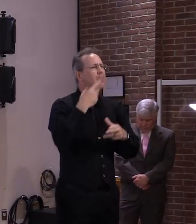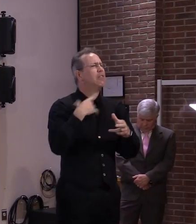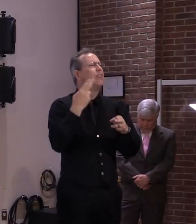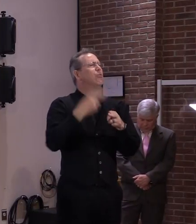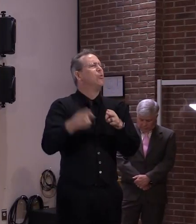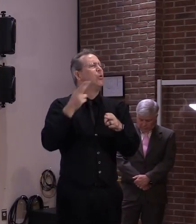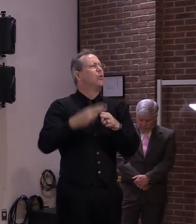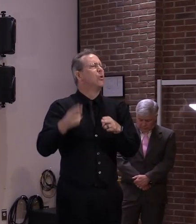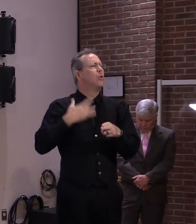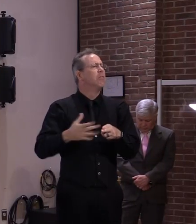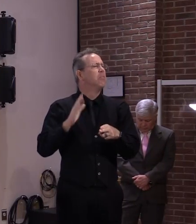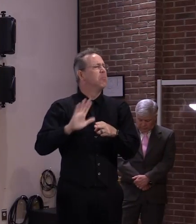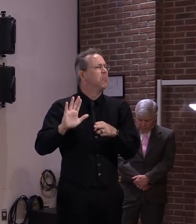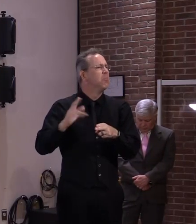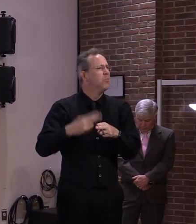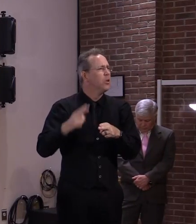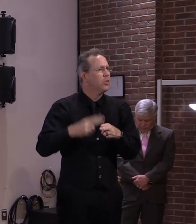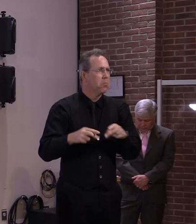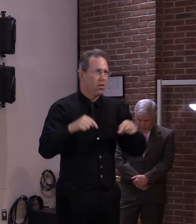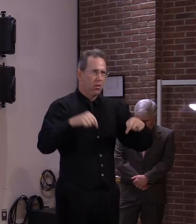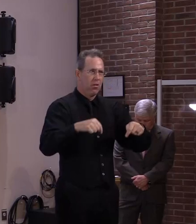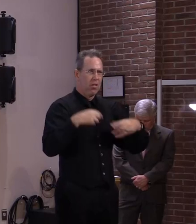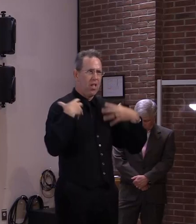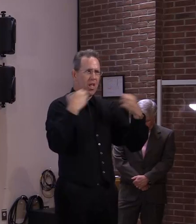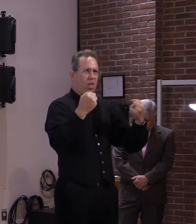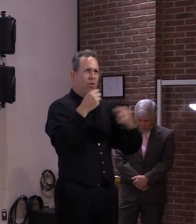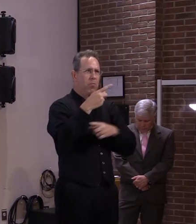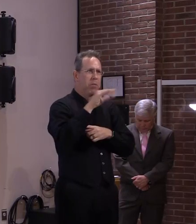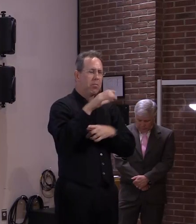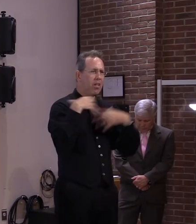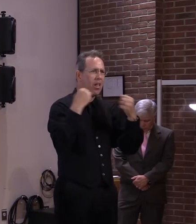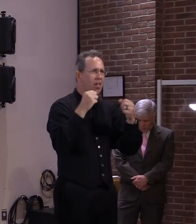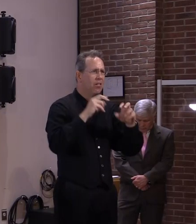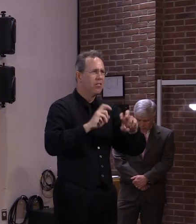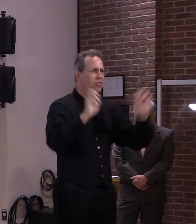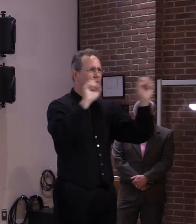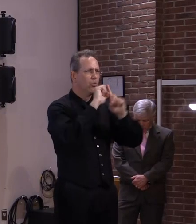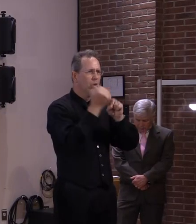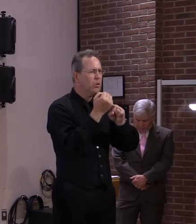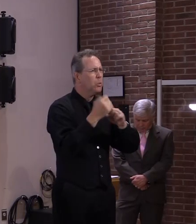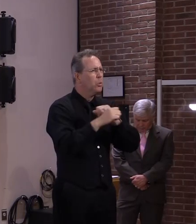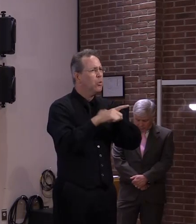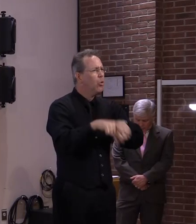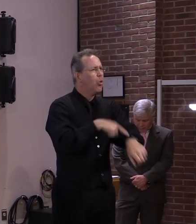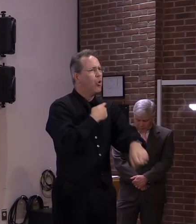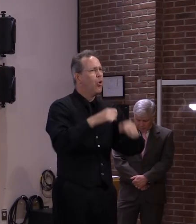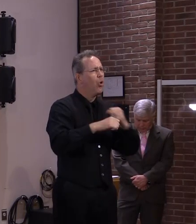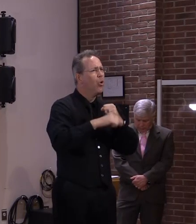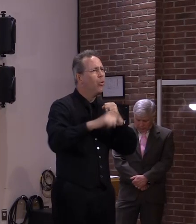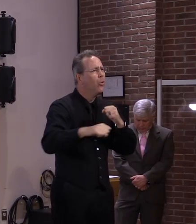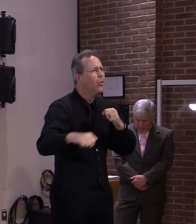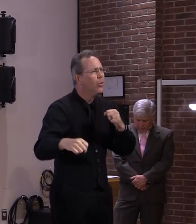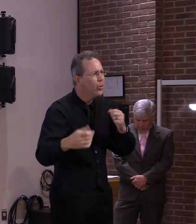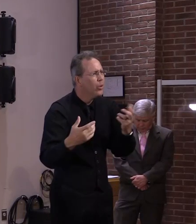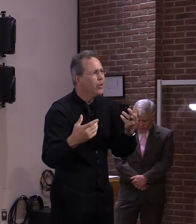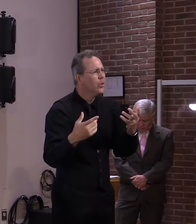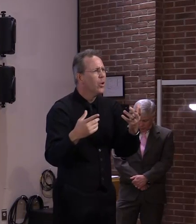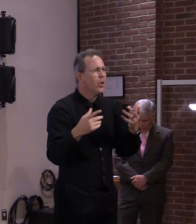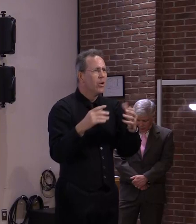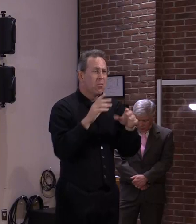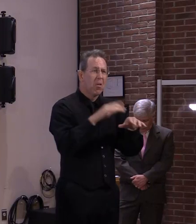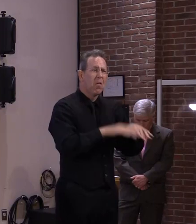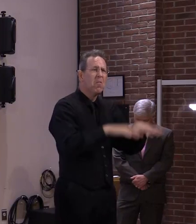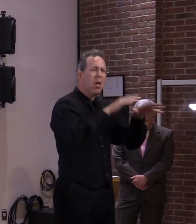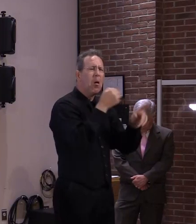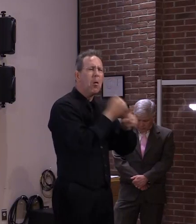they they have an aftermath that can be very substantial from devastation but the actual natural event